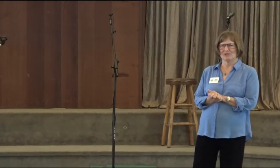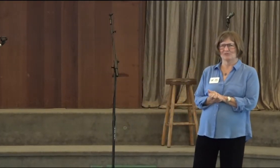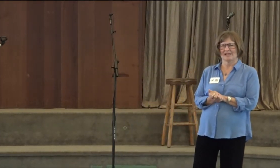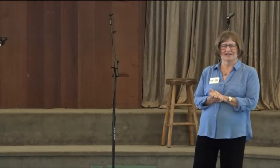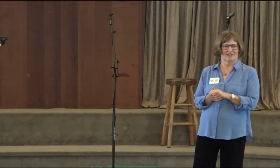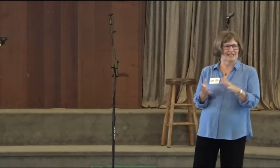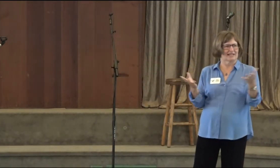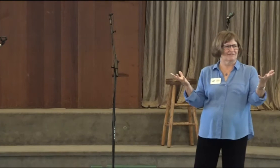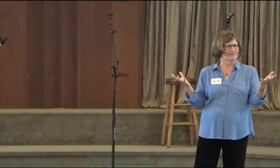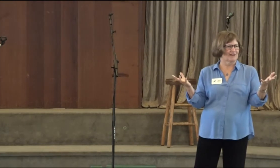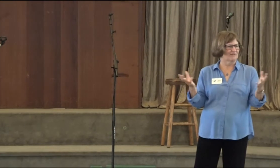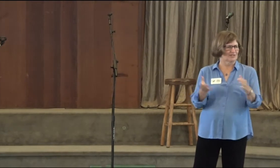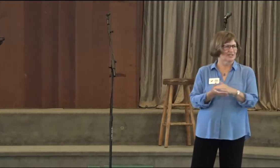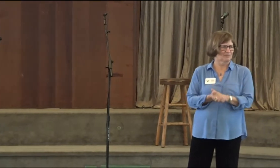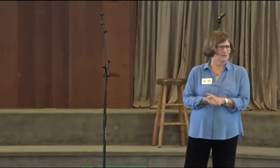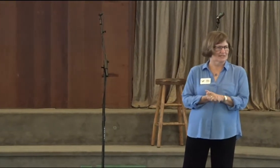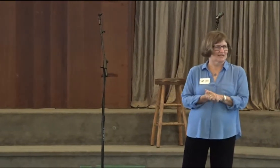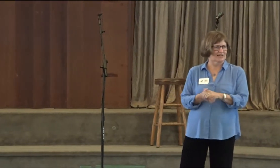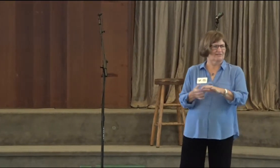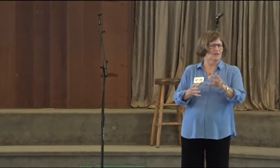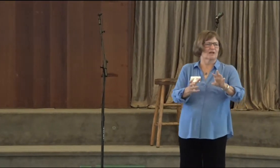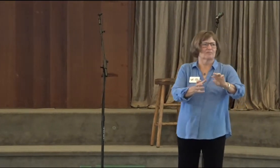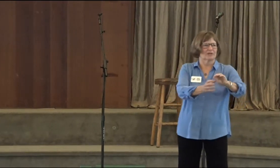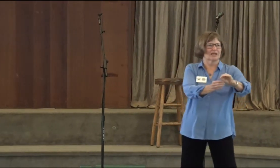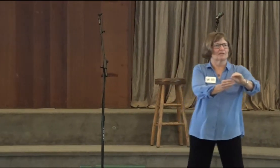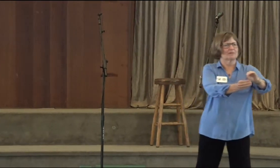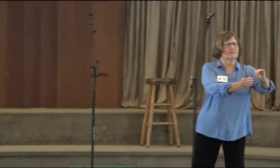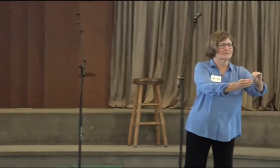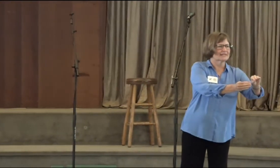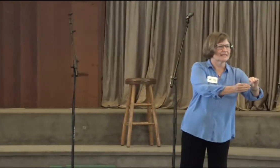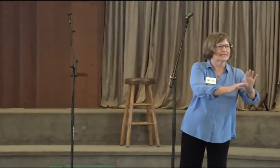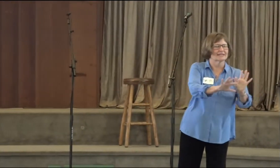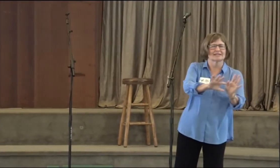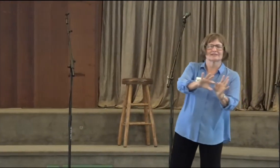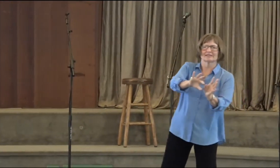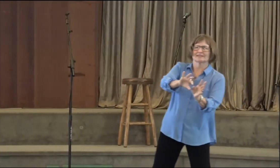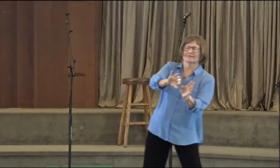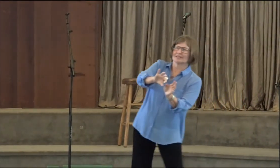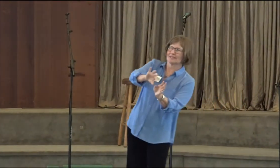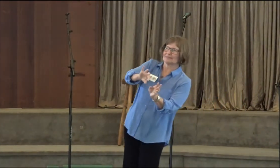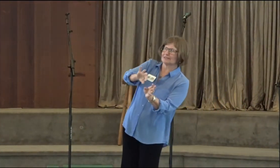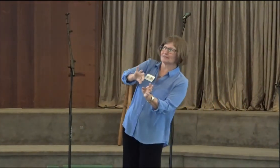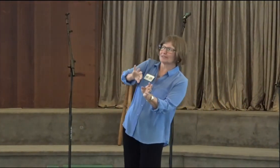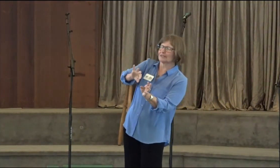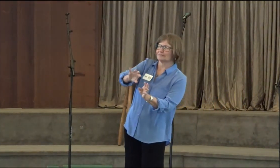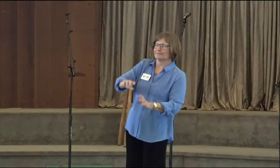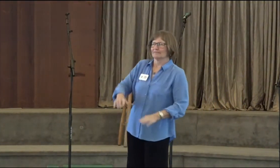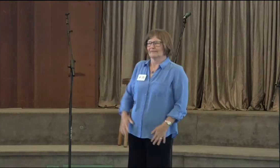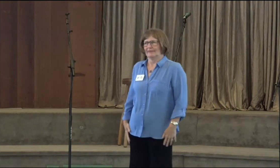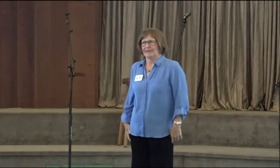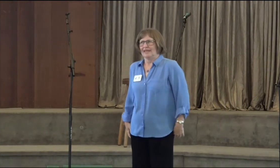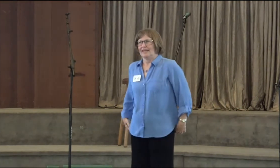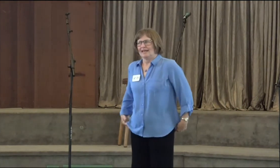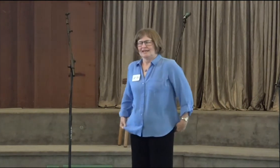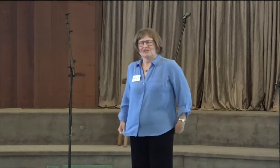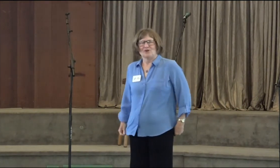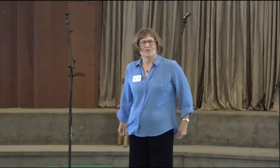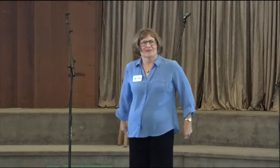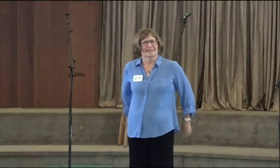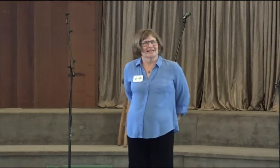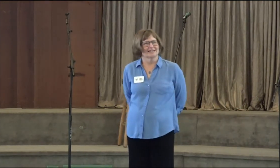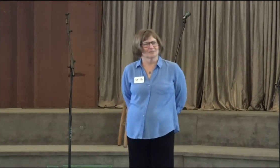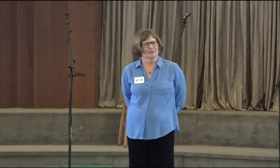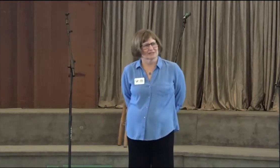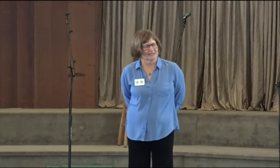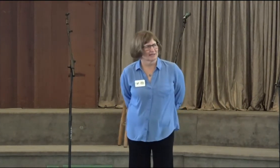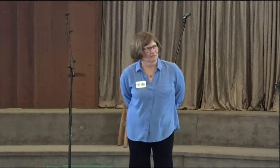I'm always reading. I've got like five or six books now, I have to, okay, I put a couple of them aside now, and a couple of them here. So,